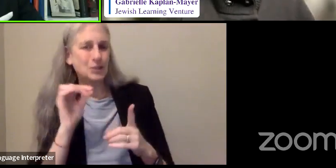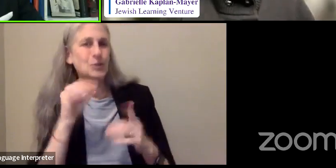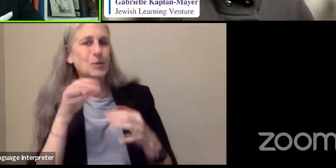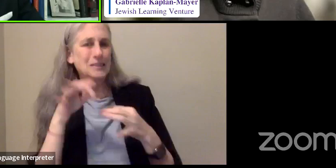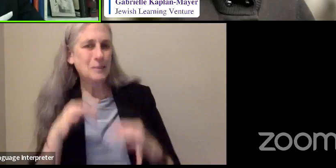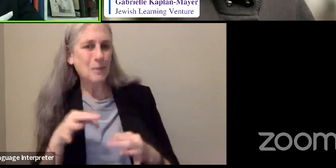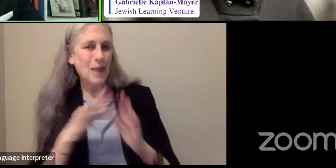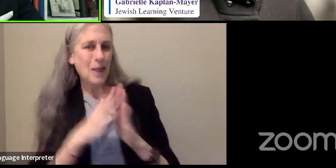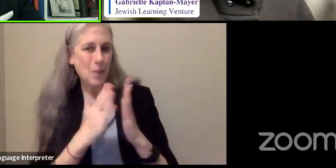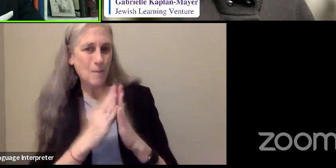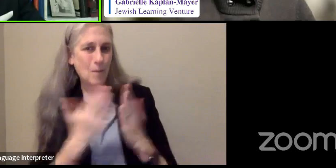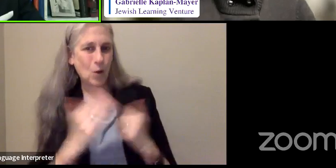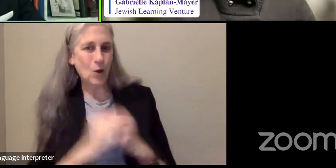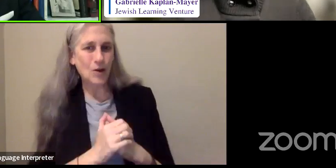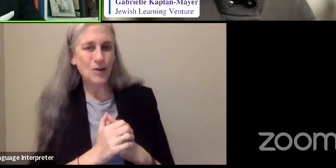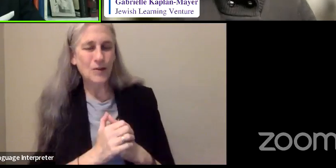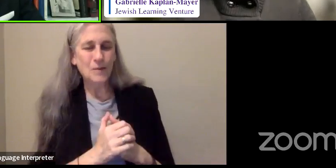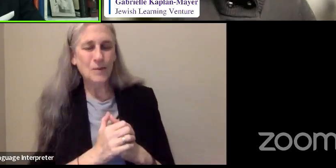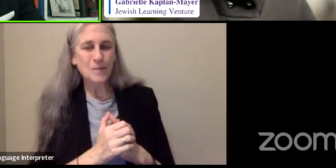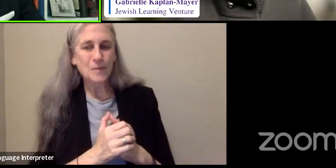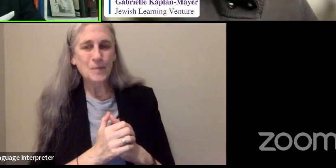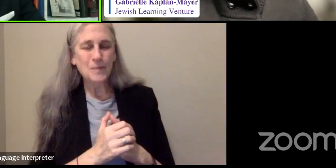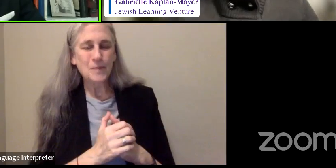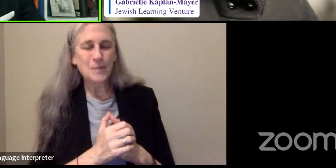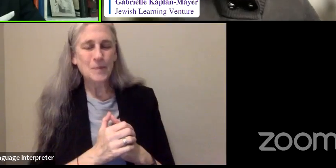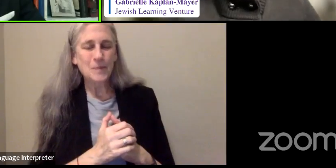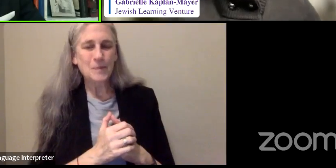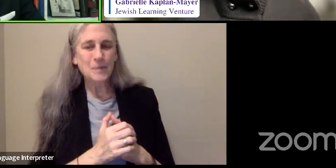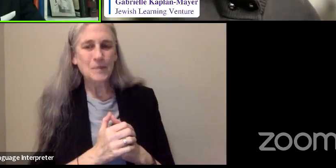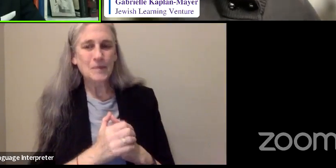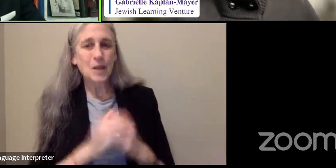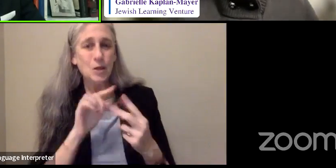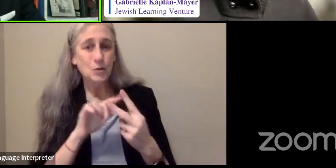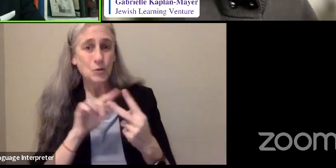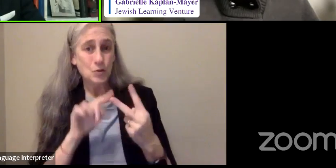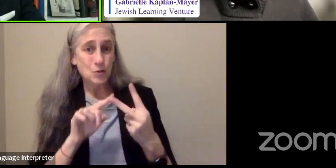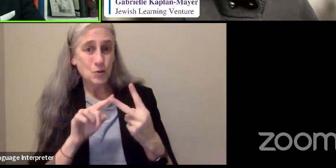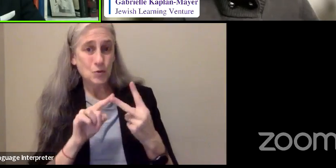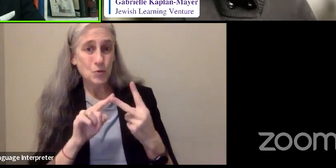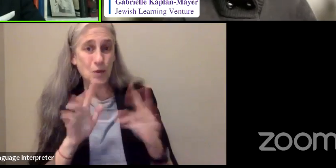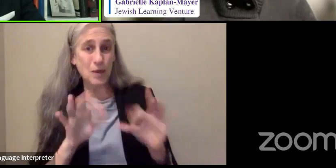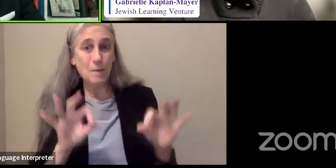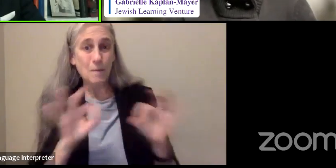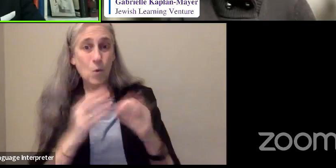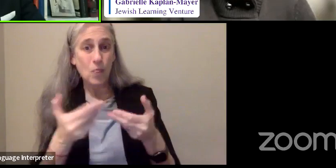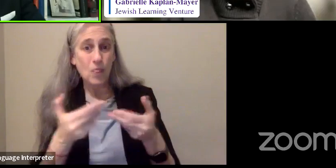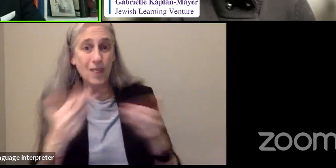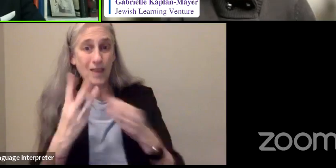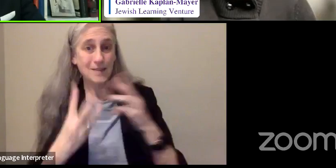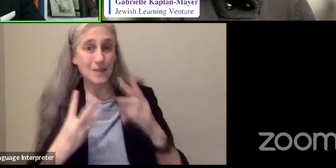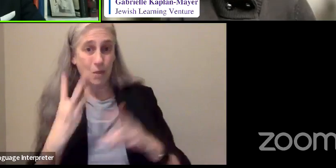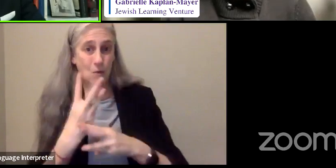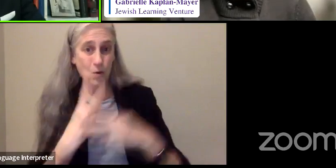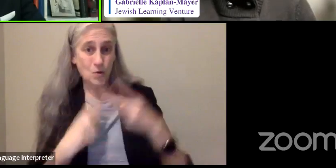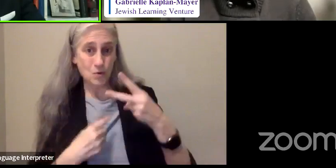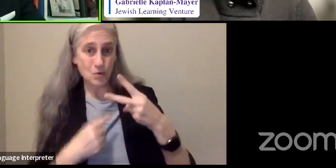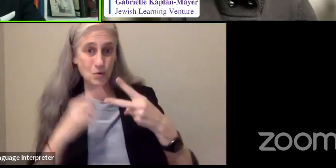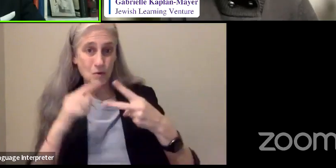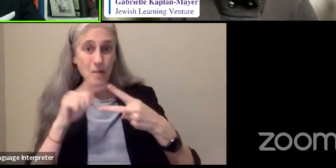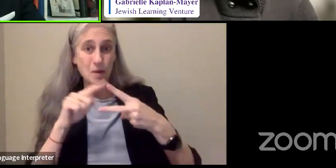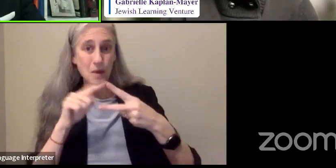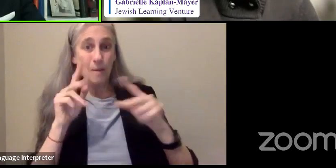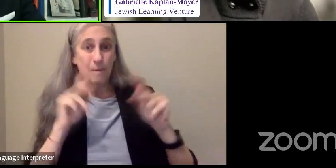two very important things in the world, people and